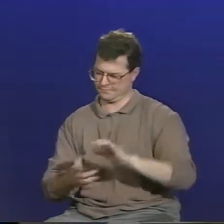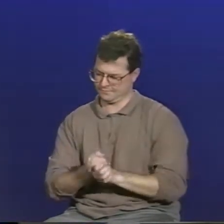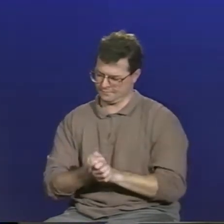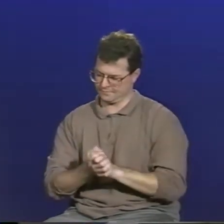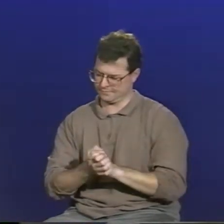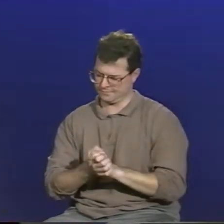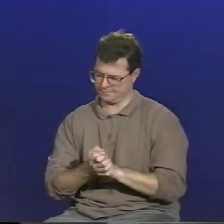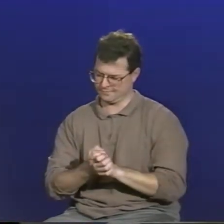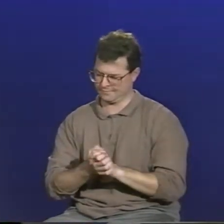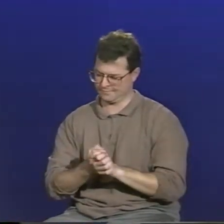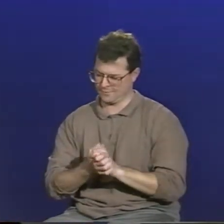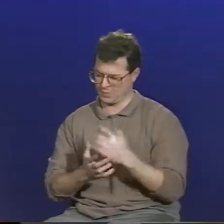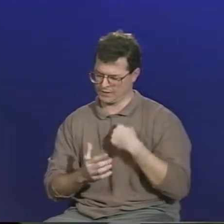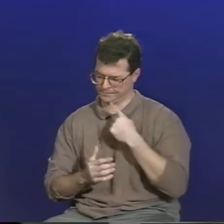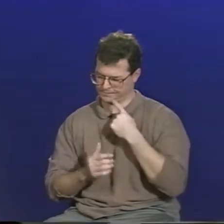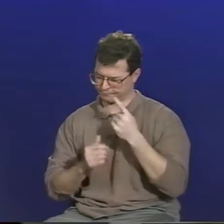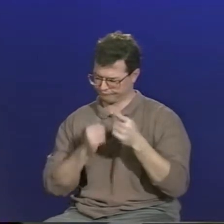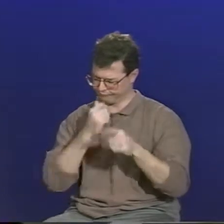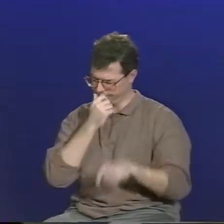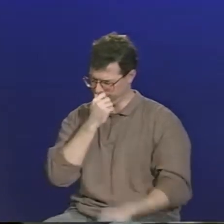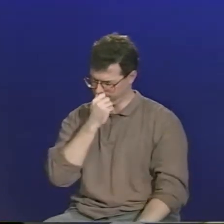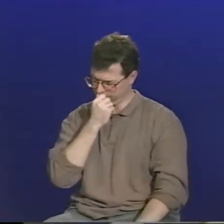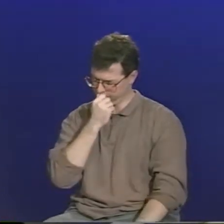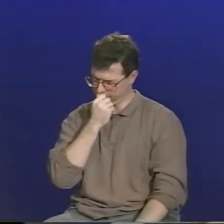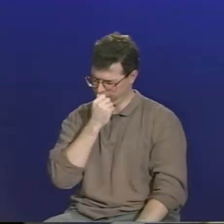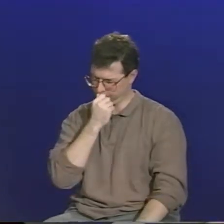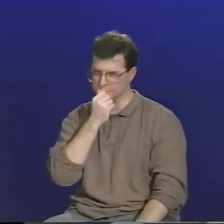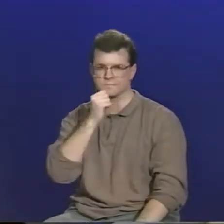Let's see. Oh, what was I going to say?